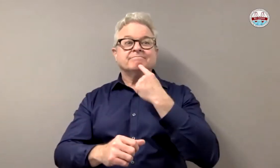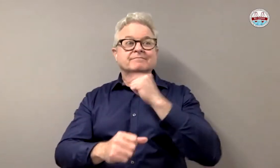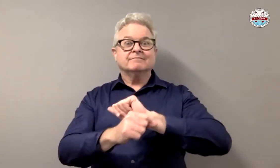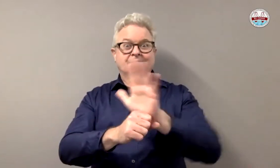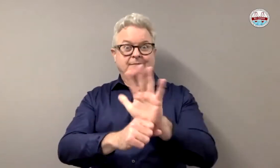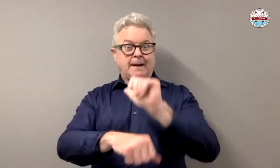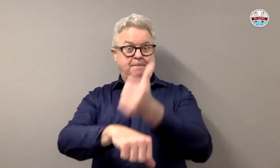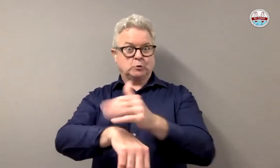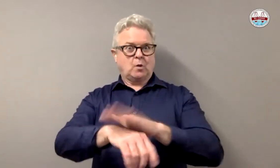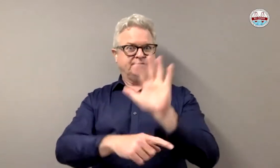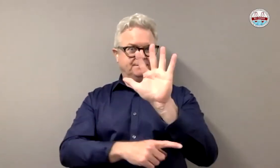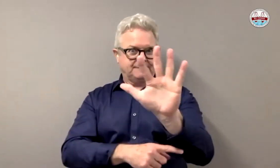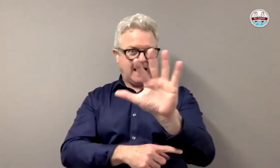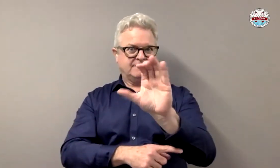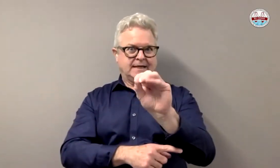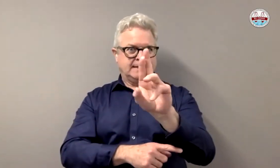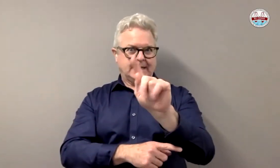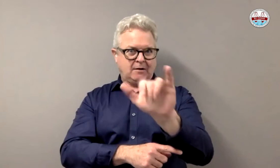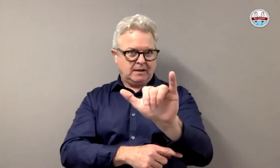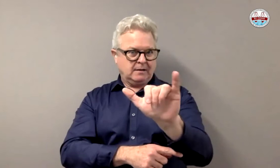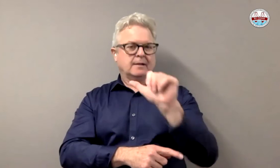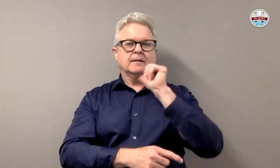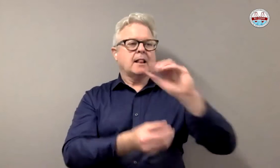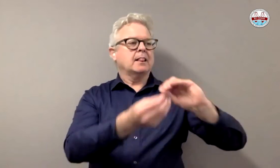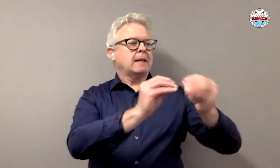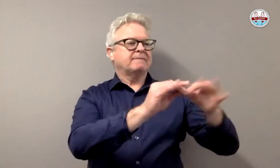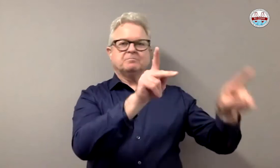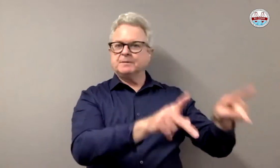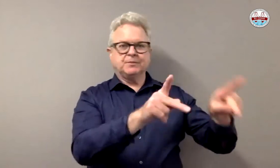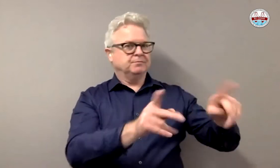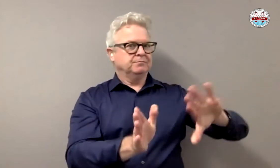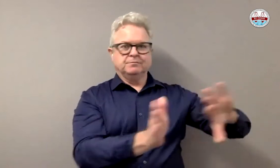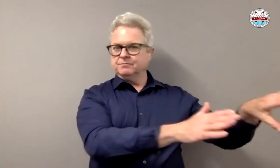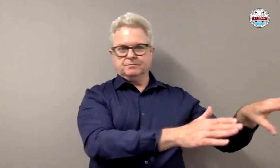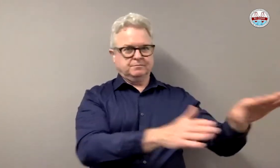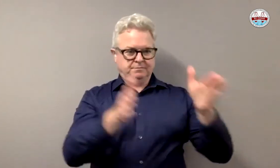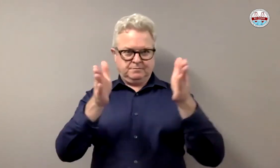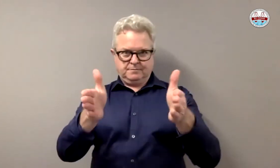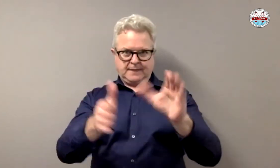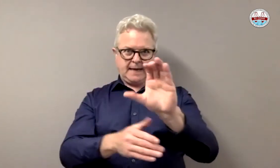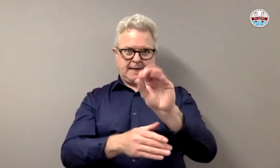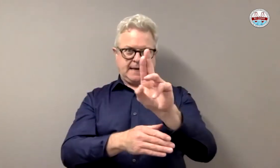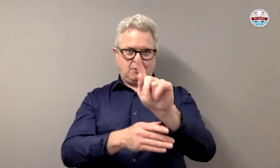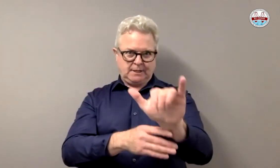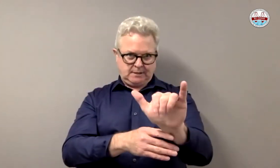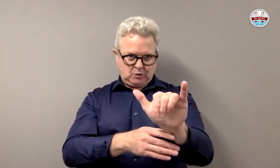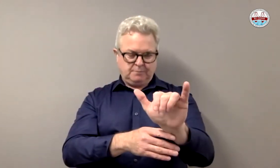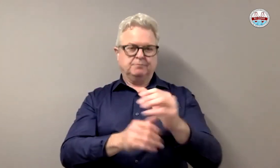Now, in terms of the severity level, in terms of the five counties, not the number of individuals, but based on